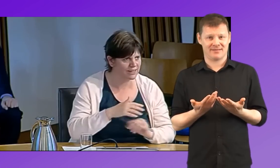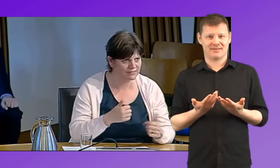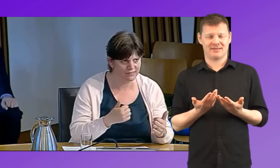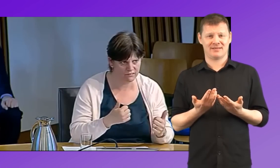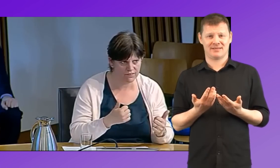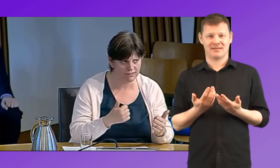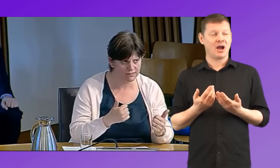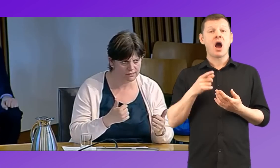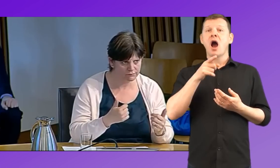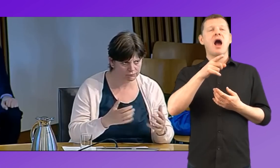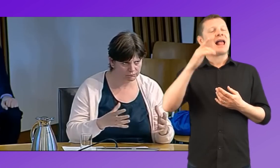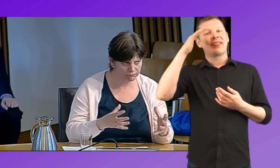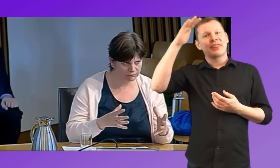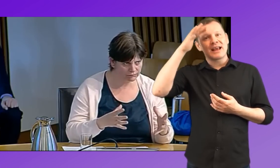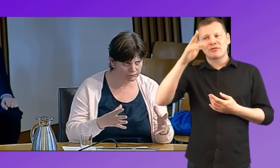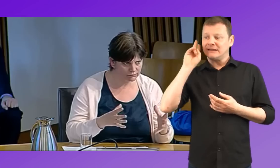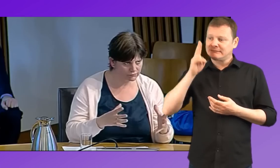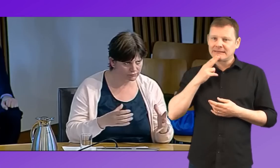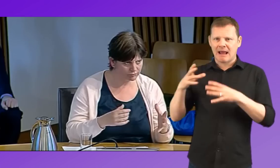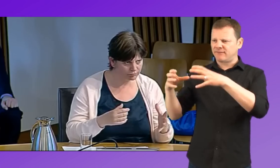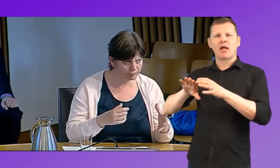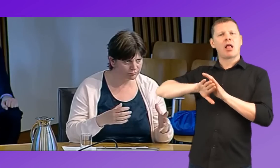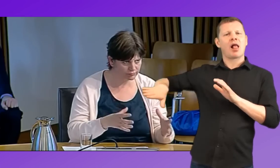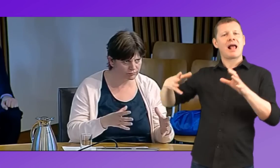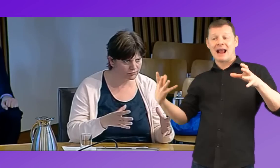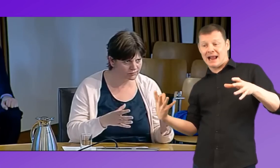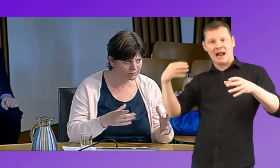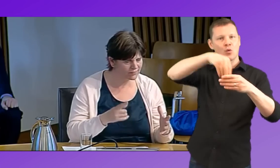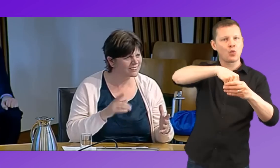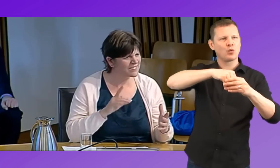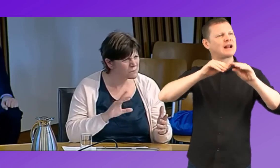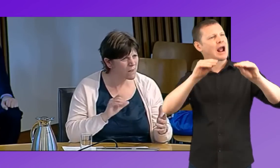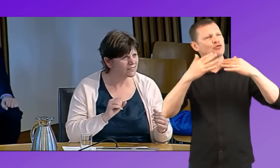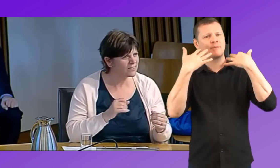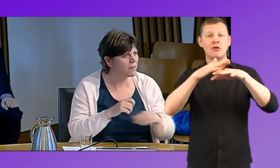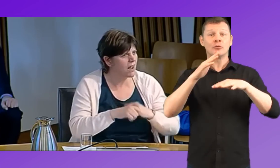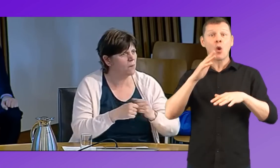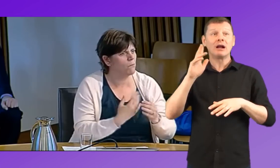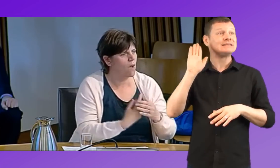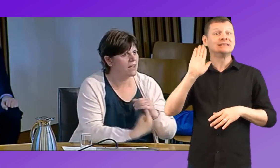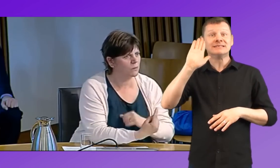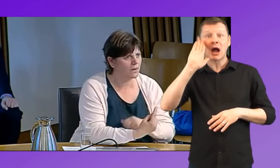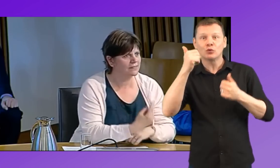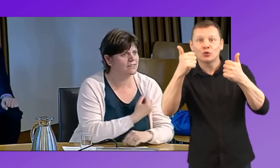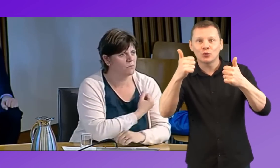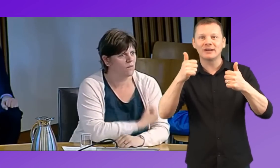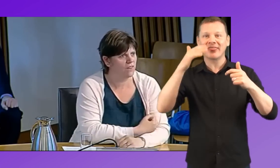Now, you can see why wanting to include deaf people in society sounds like a great thing. It doesn't sound like a bad thing at all in theory, but